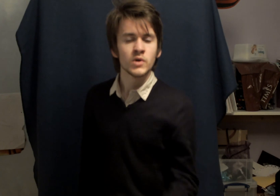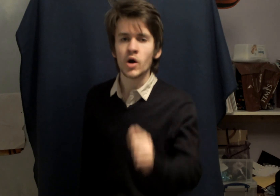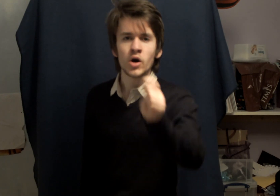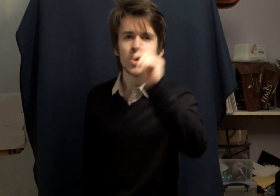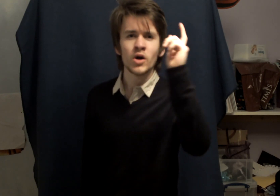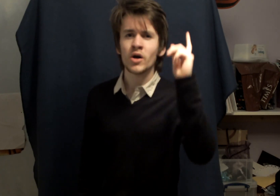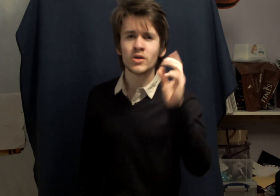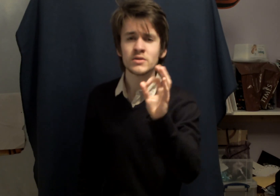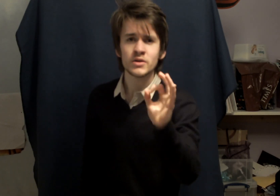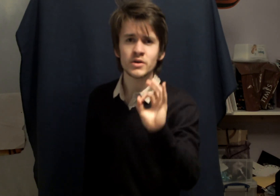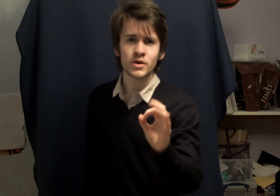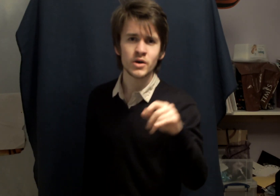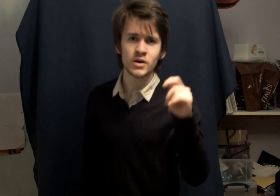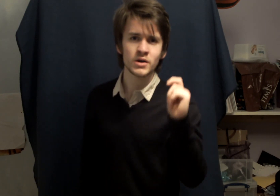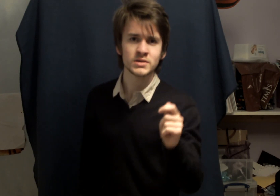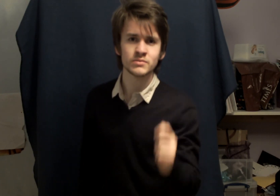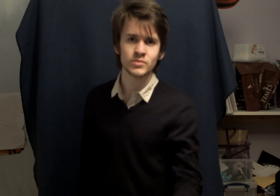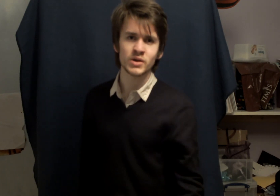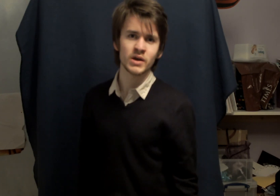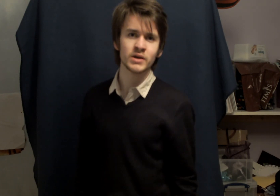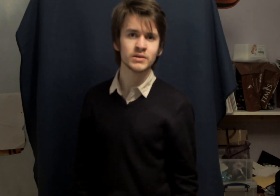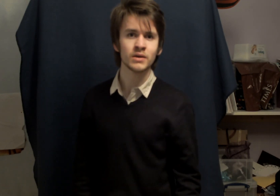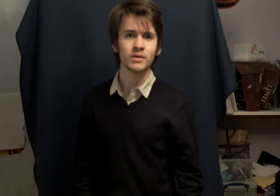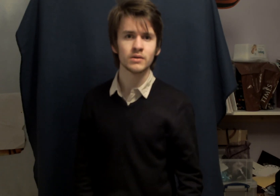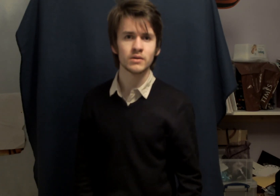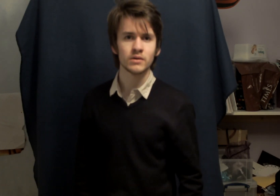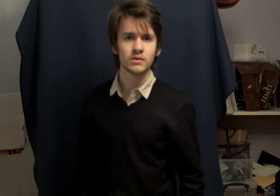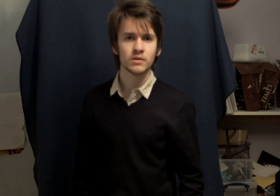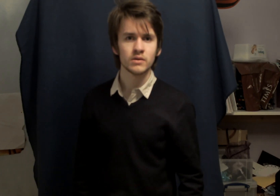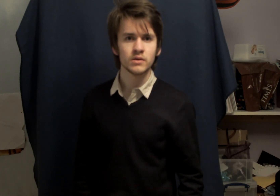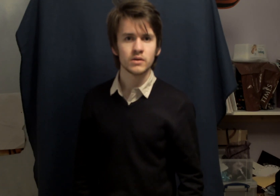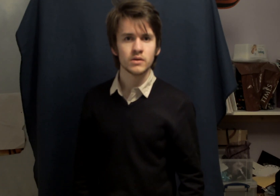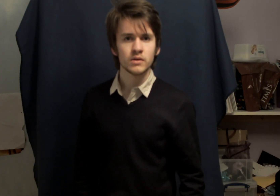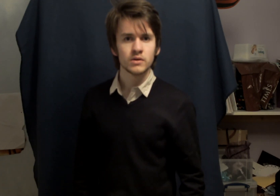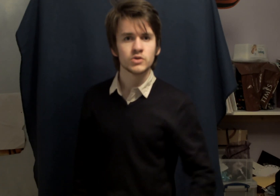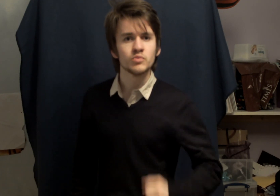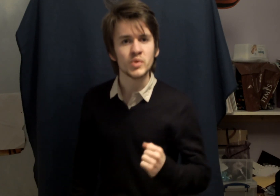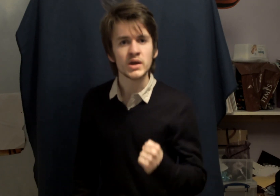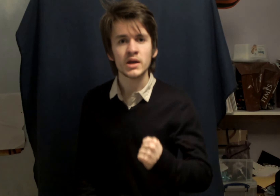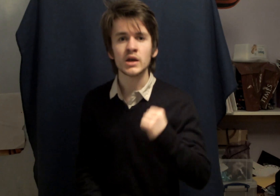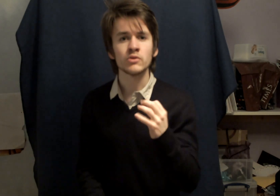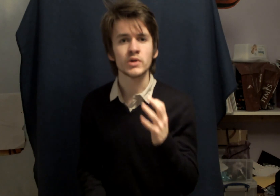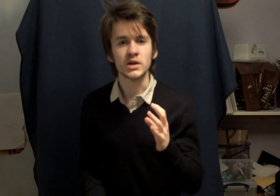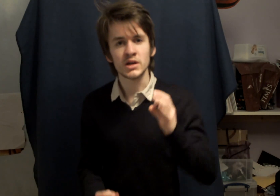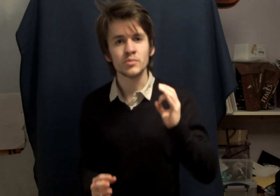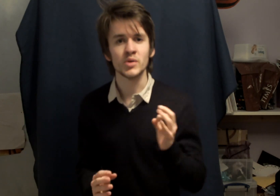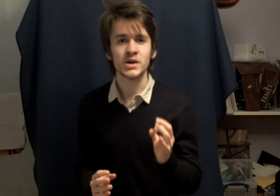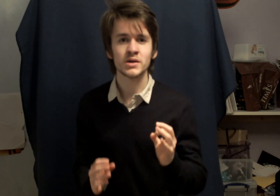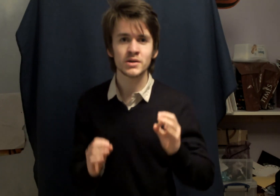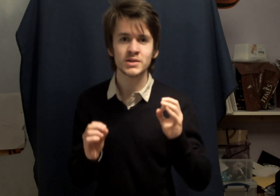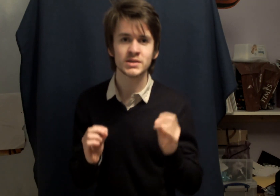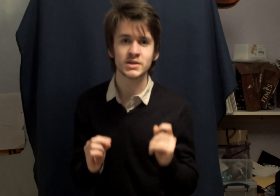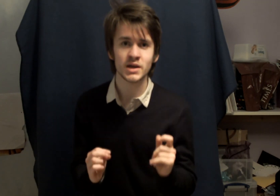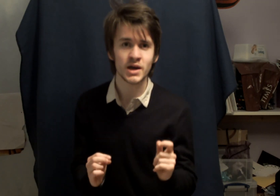all the hurt and pain to be rebuilt again